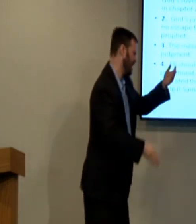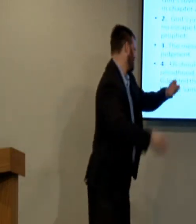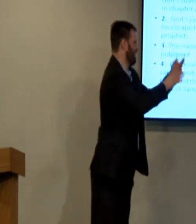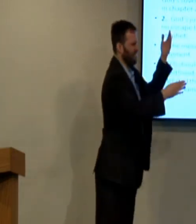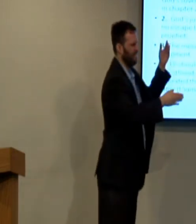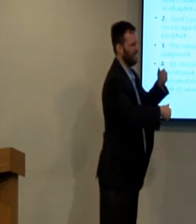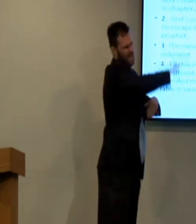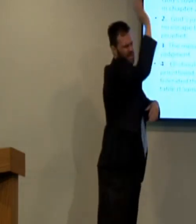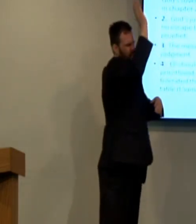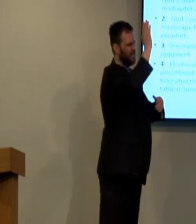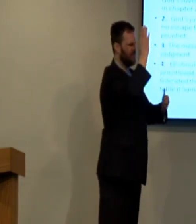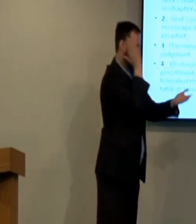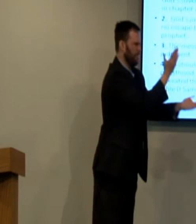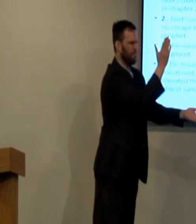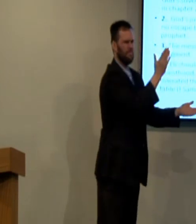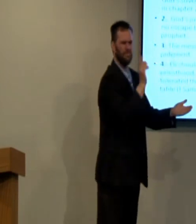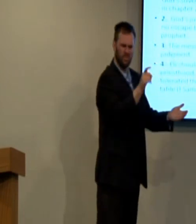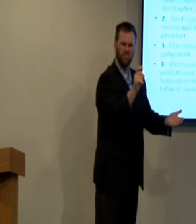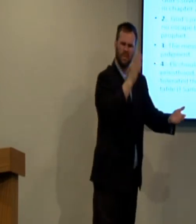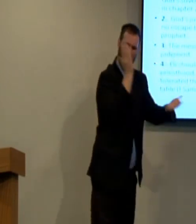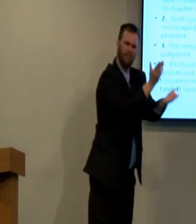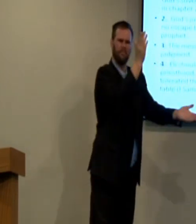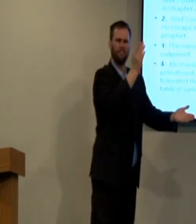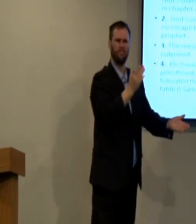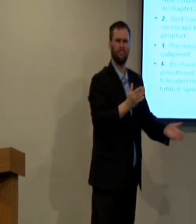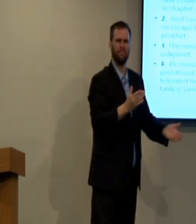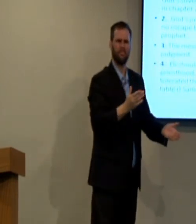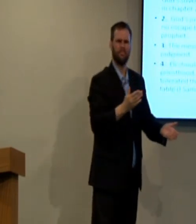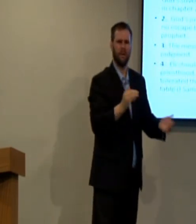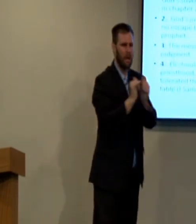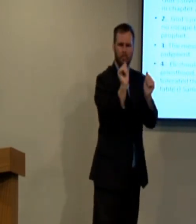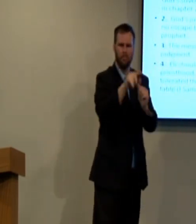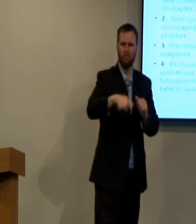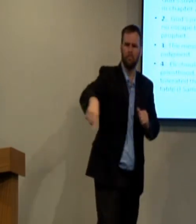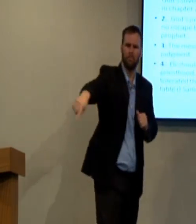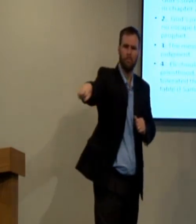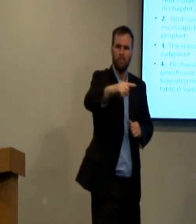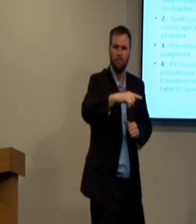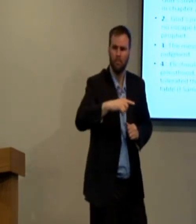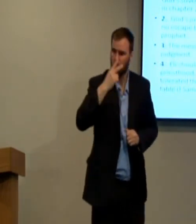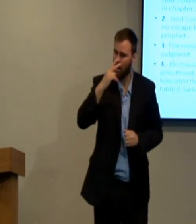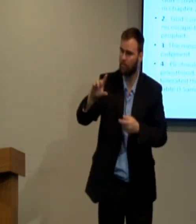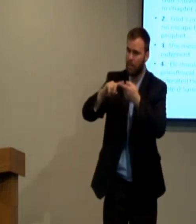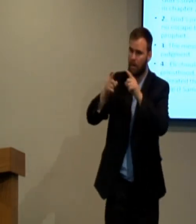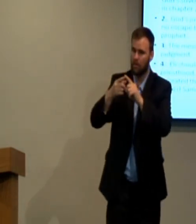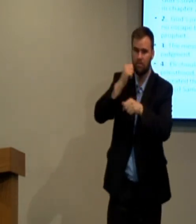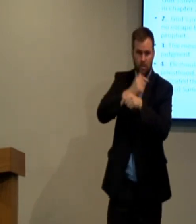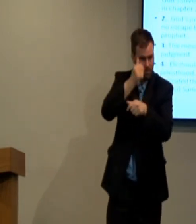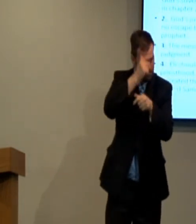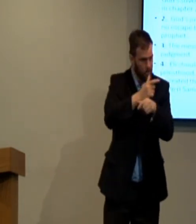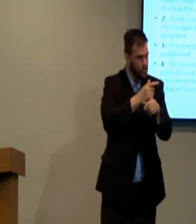Eli should have recognized the sinning of his sons and put an end to it. He should not have tolerated it.